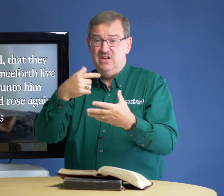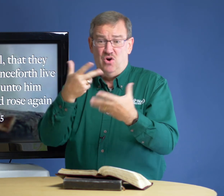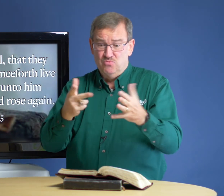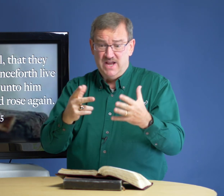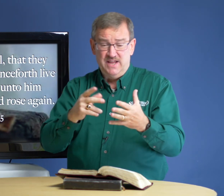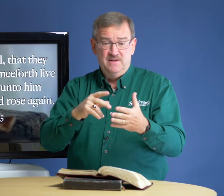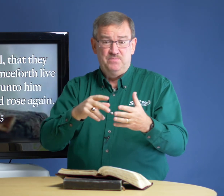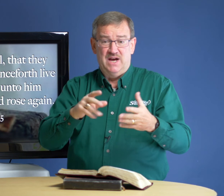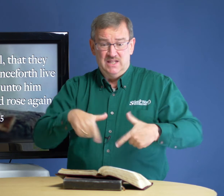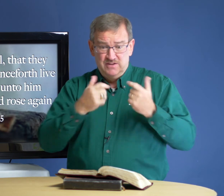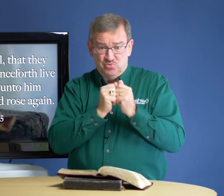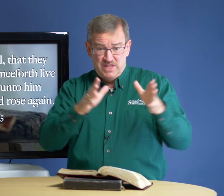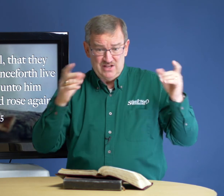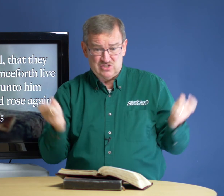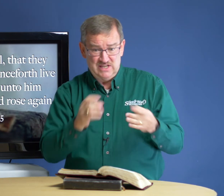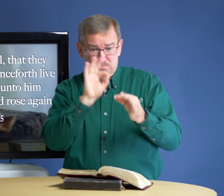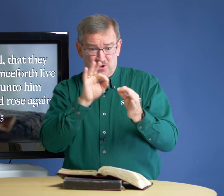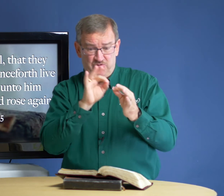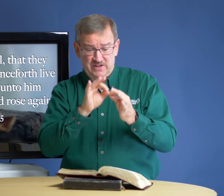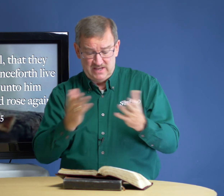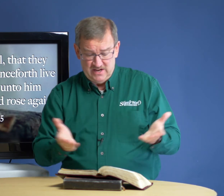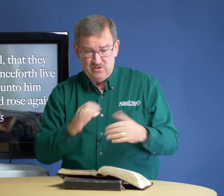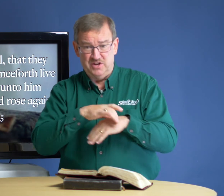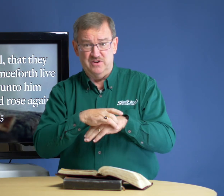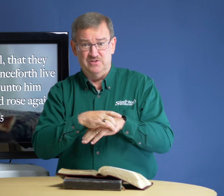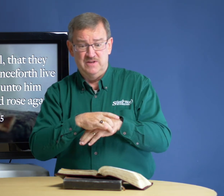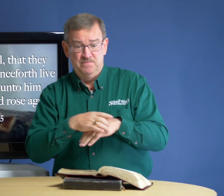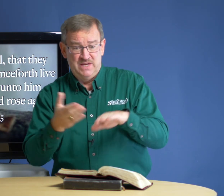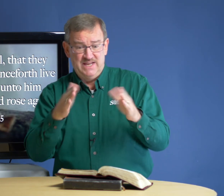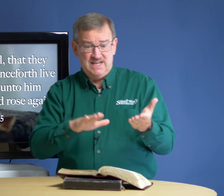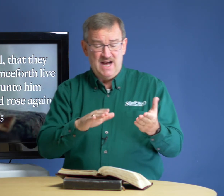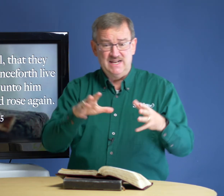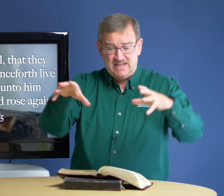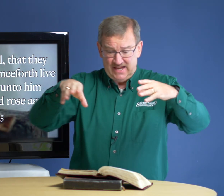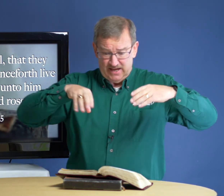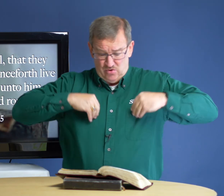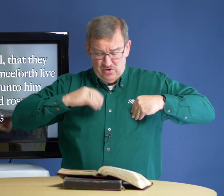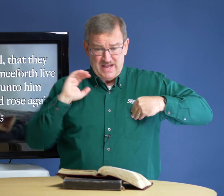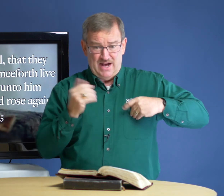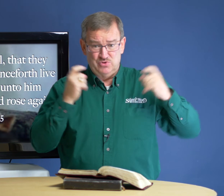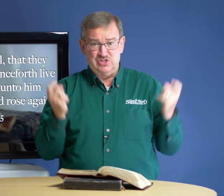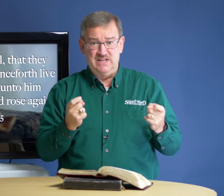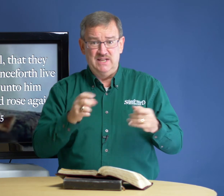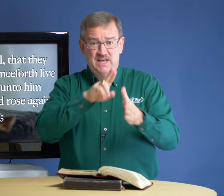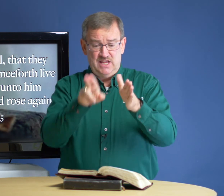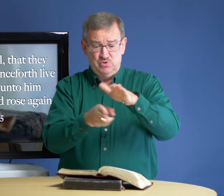already lived without sin perfect here on the earth. He died taking on our sin. He was